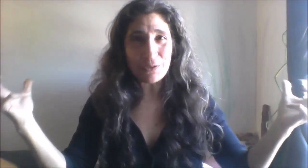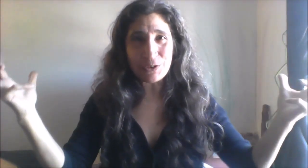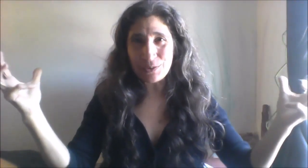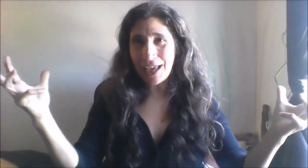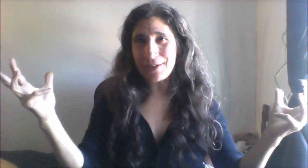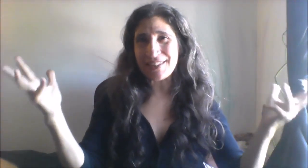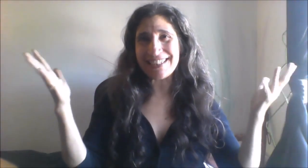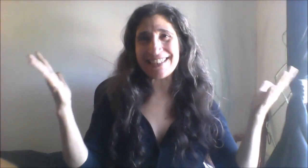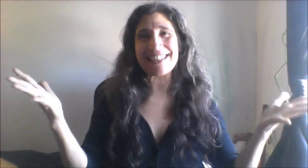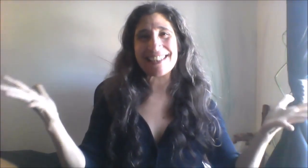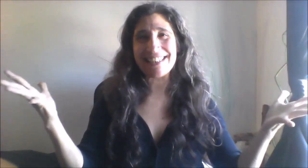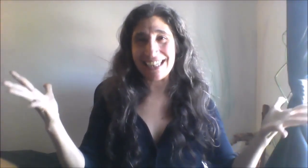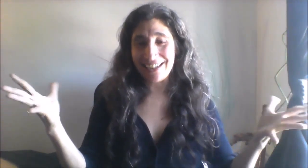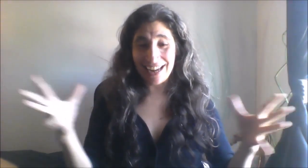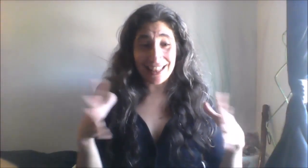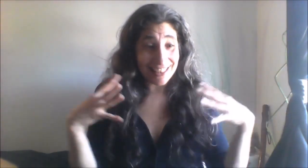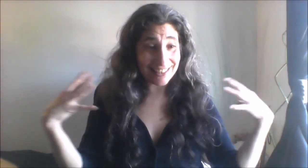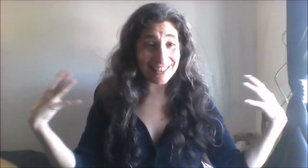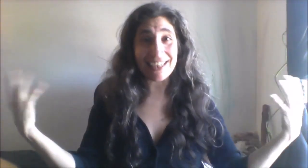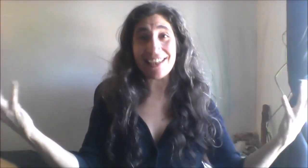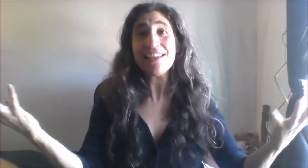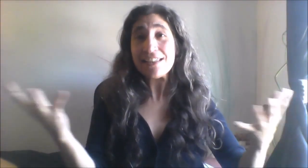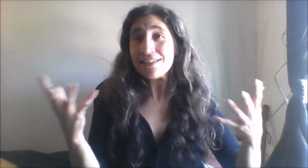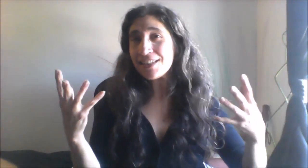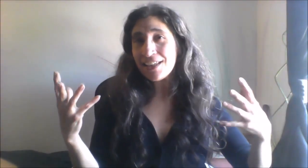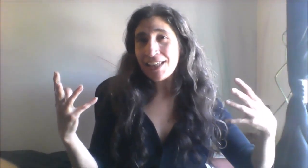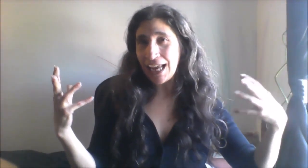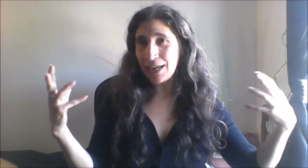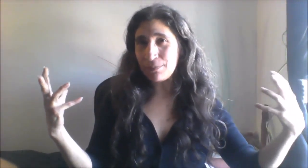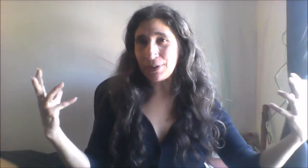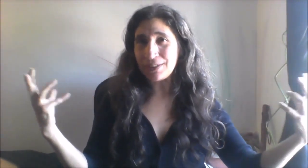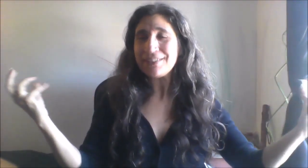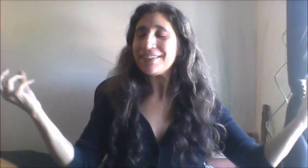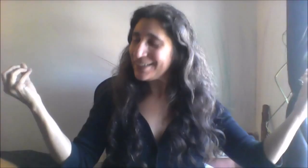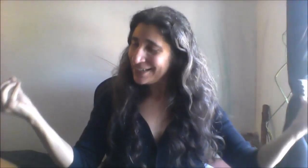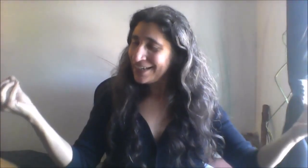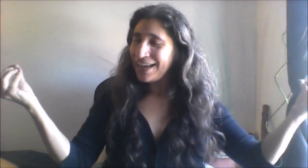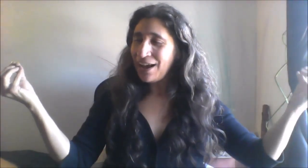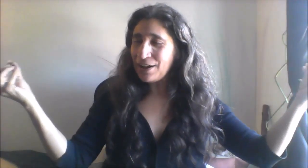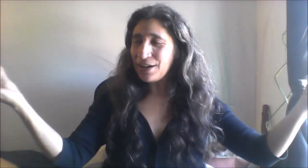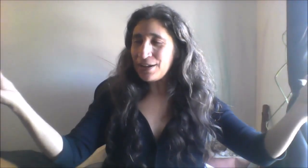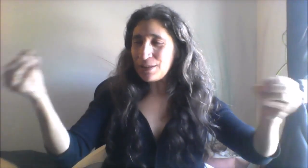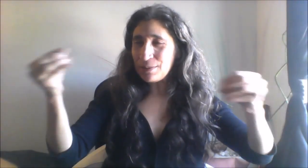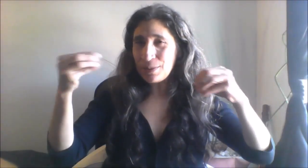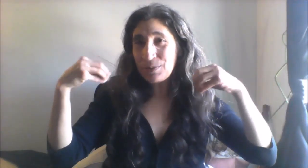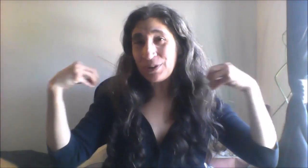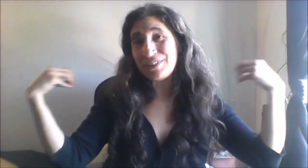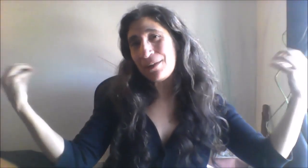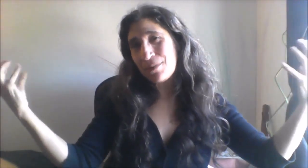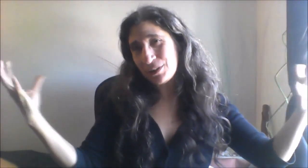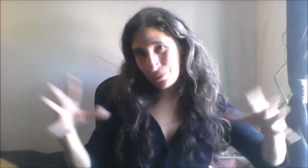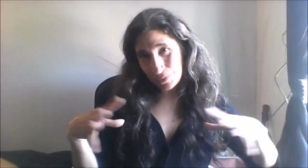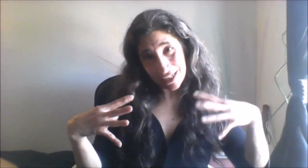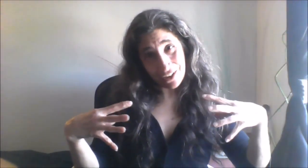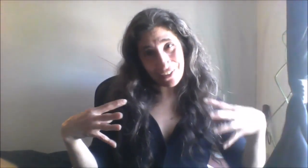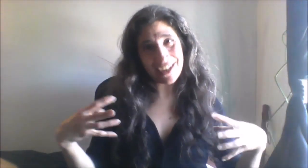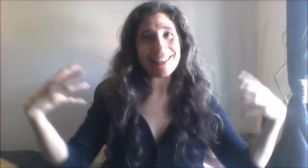of 2016 and this is April the the birthday month of we Arians